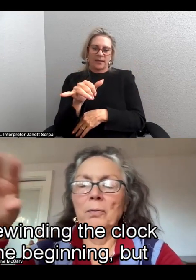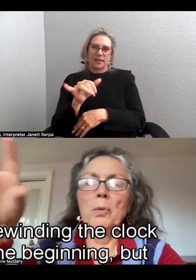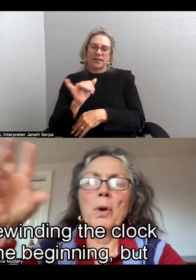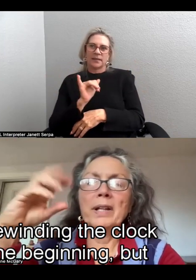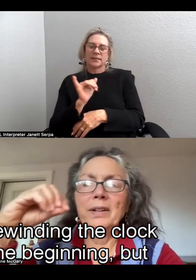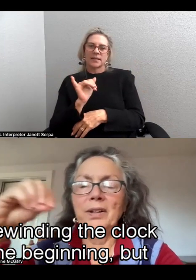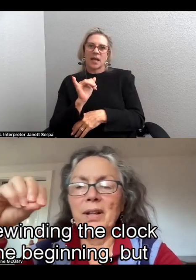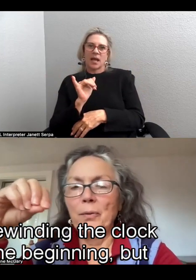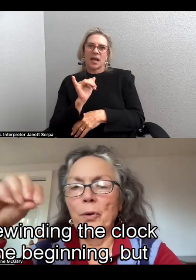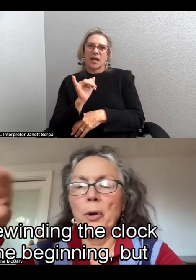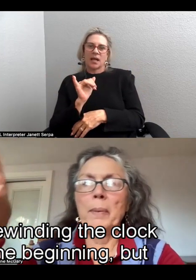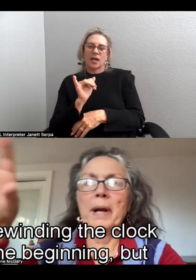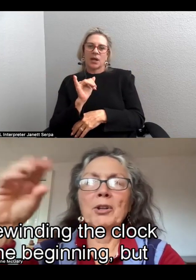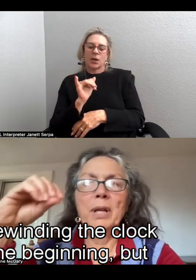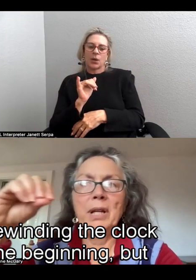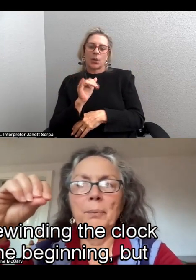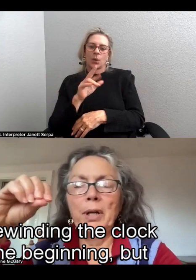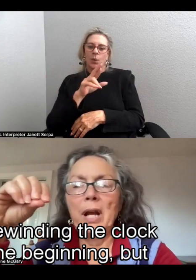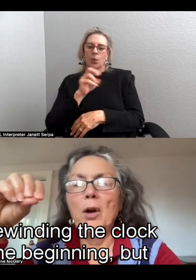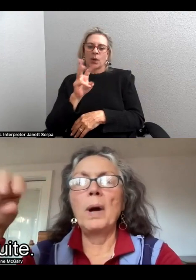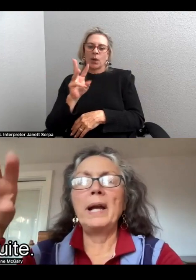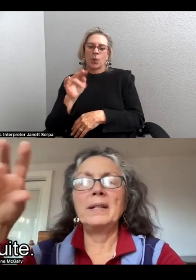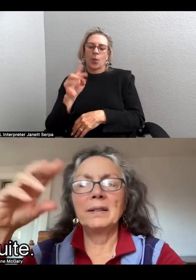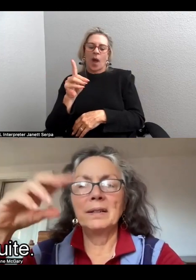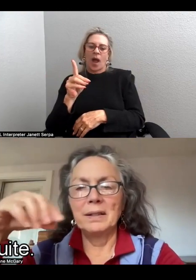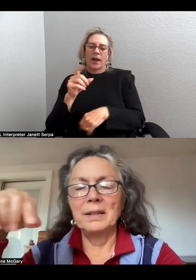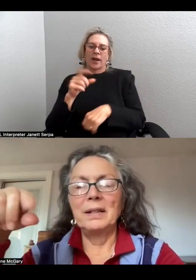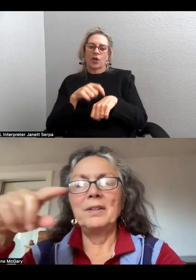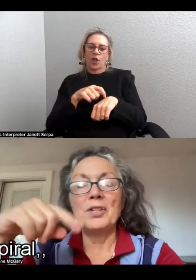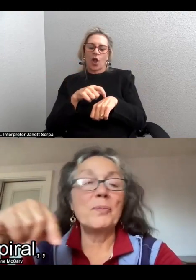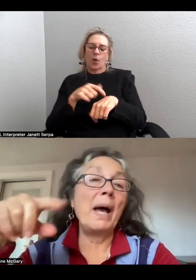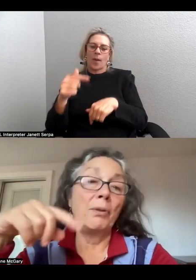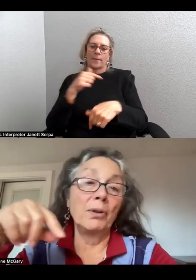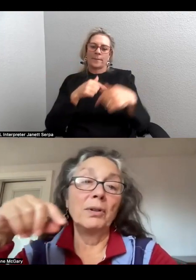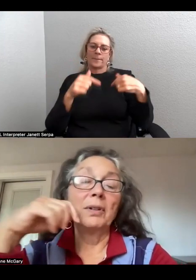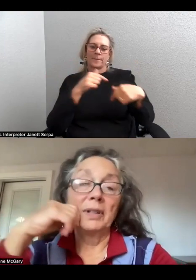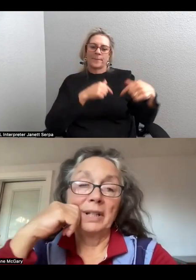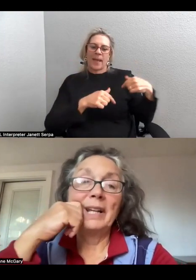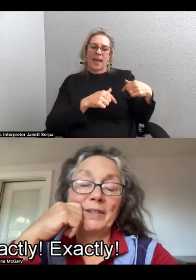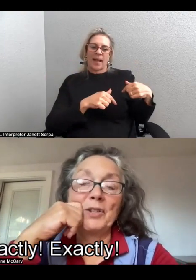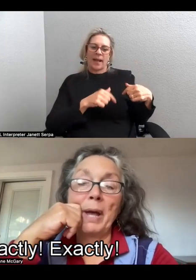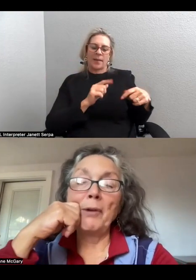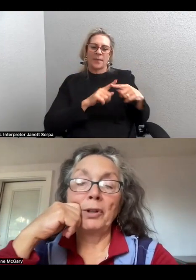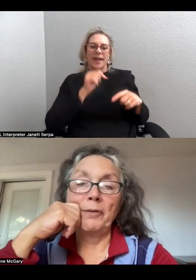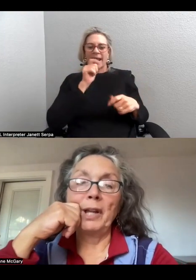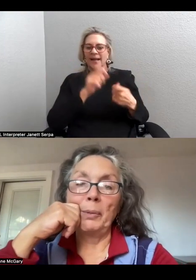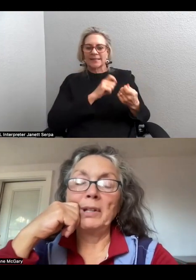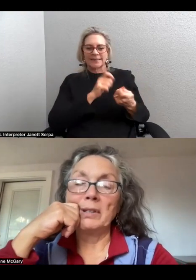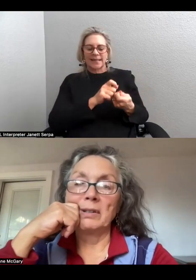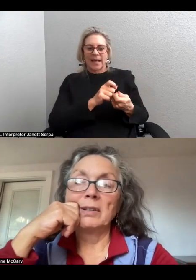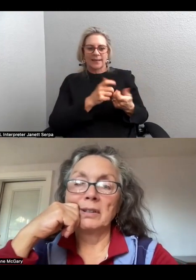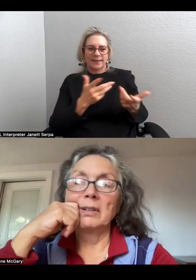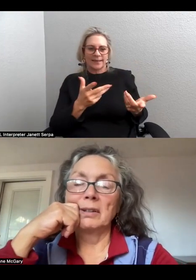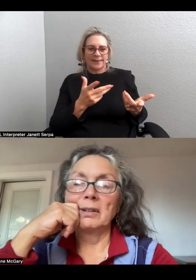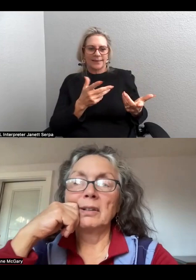it's like rewinding the clock. We're going back to the beginning, but not quite. It's a spiral. Exactly.